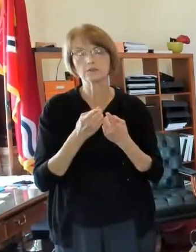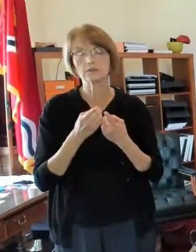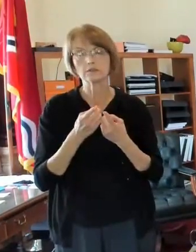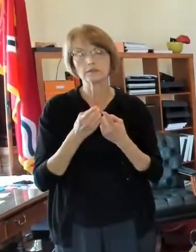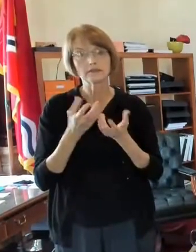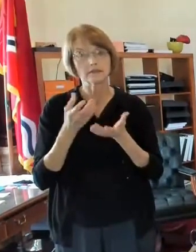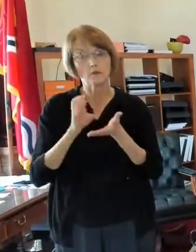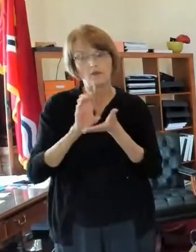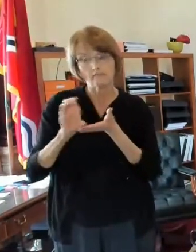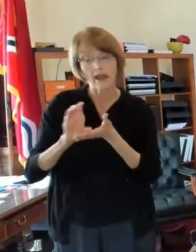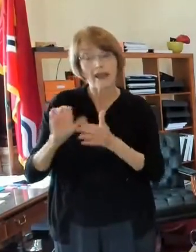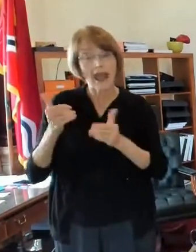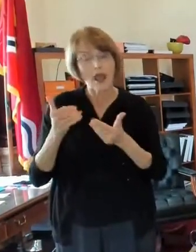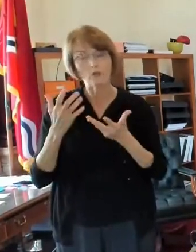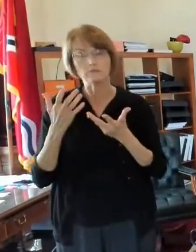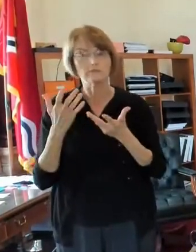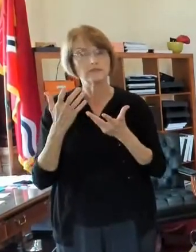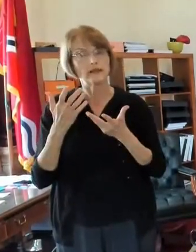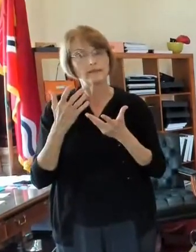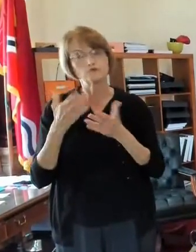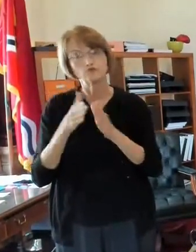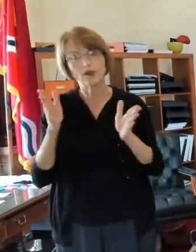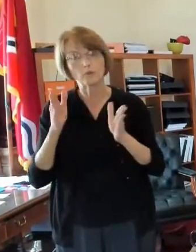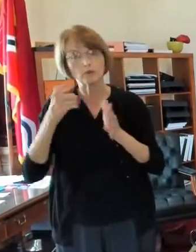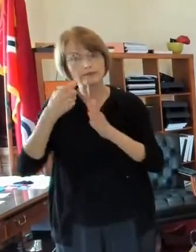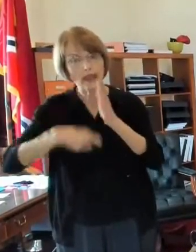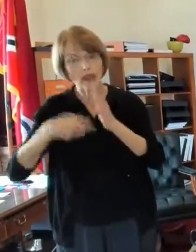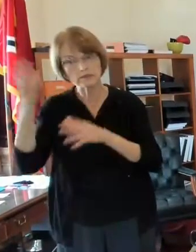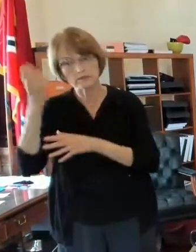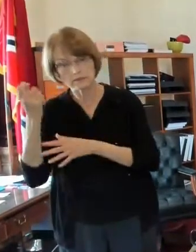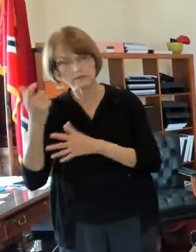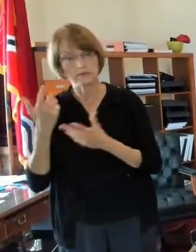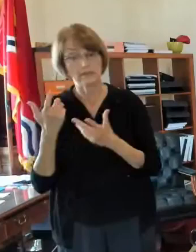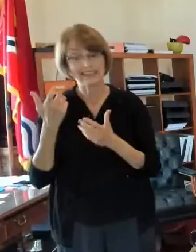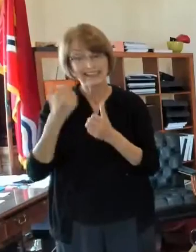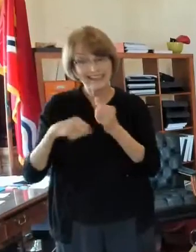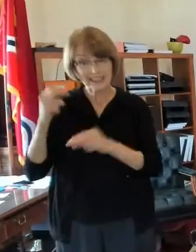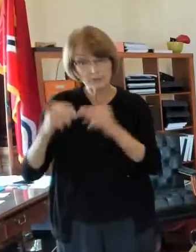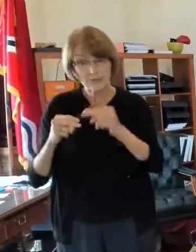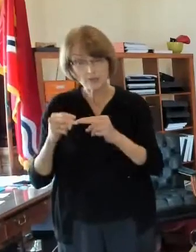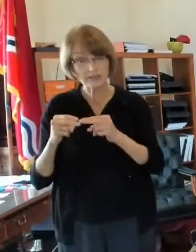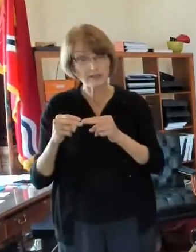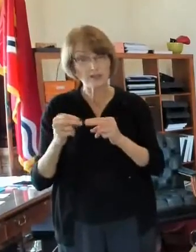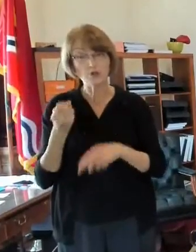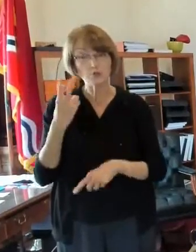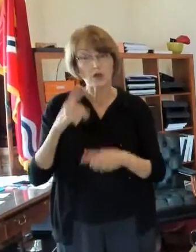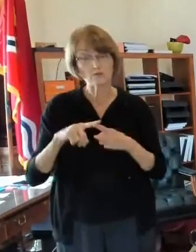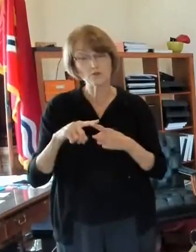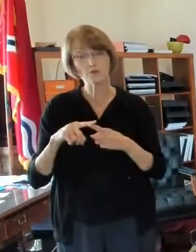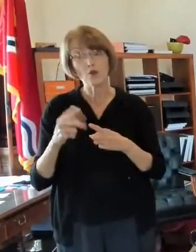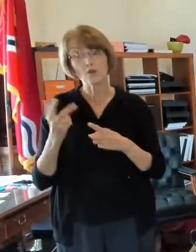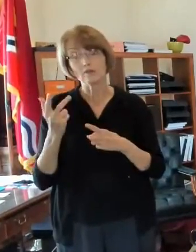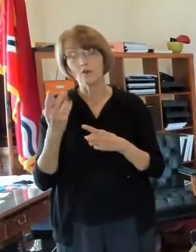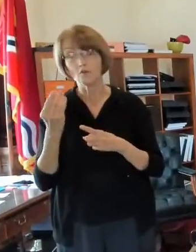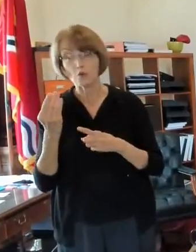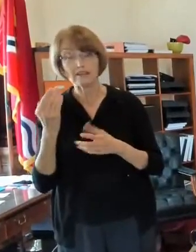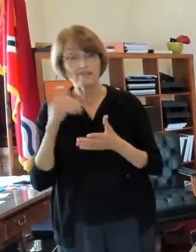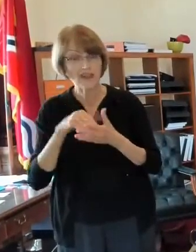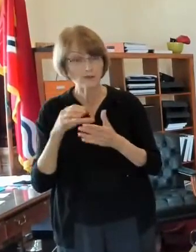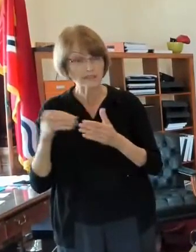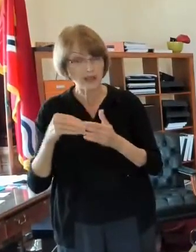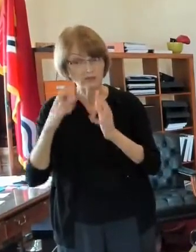about 12 to 15 000 to take down a vacant building we uh